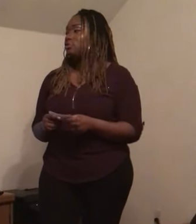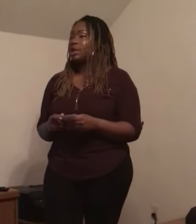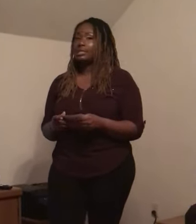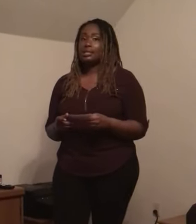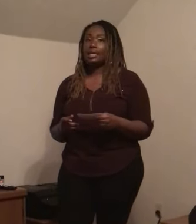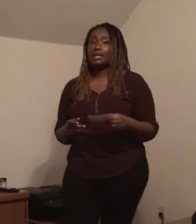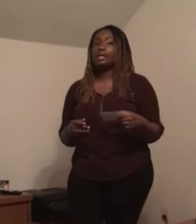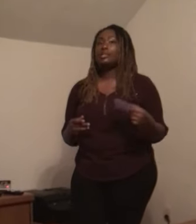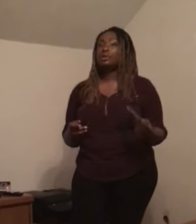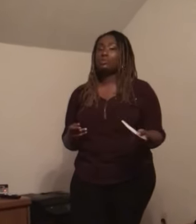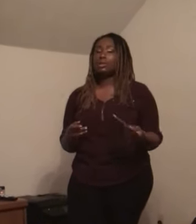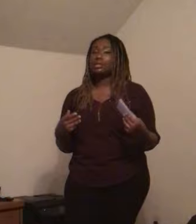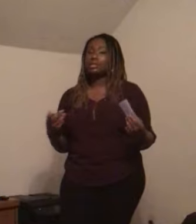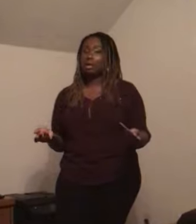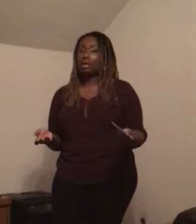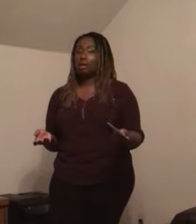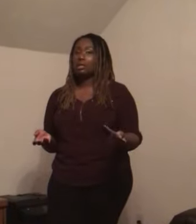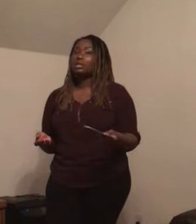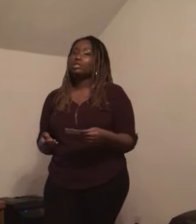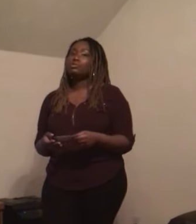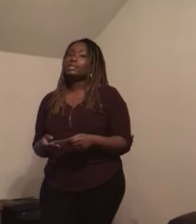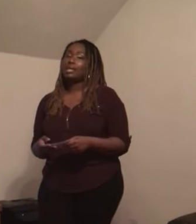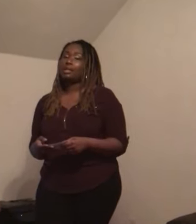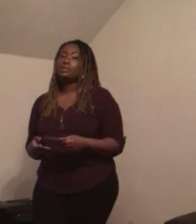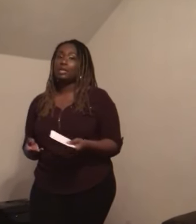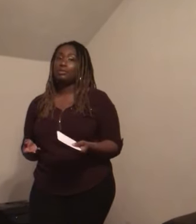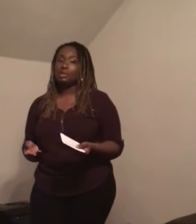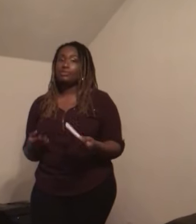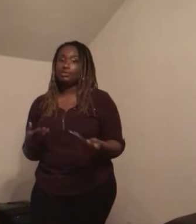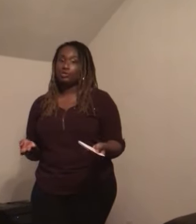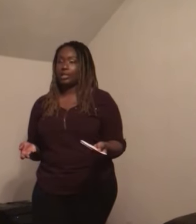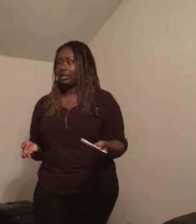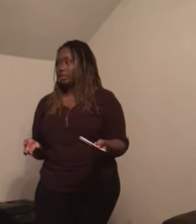you want to say the word dog, you will sign out D-O-G with your fingers.